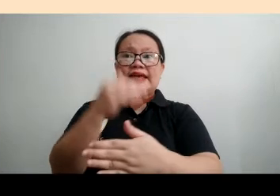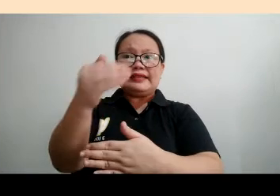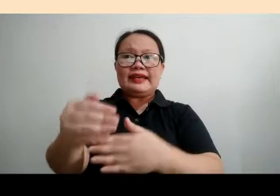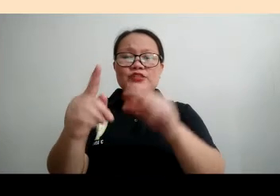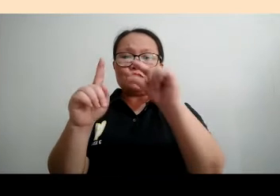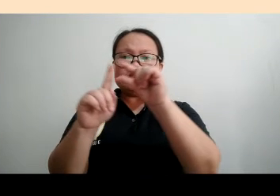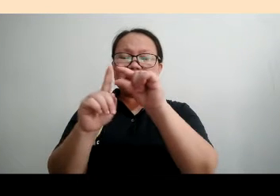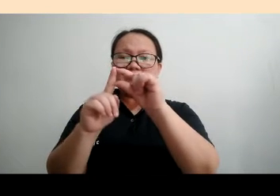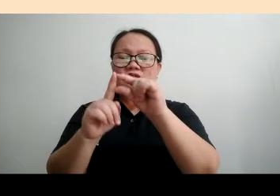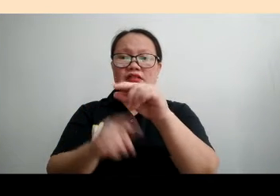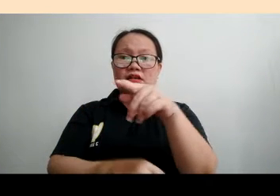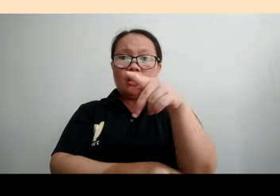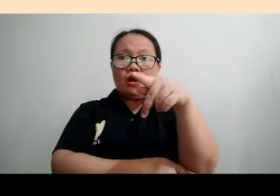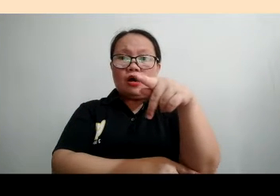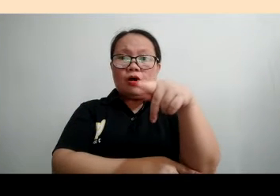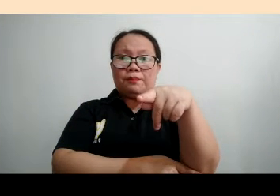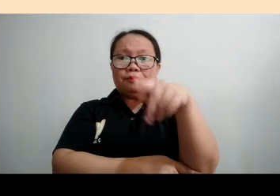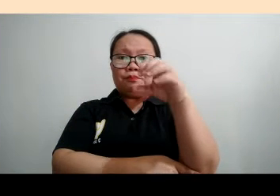Next word.